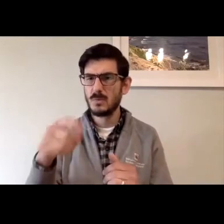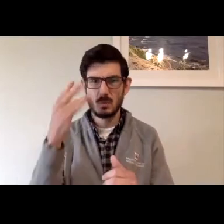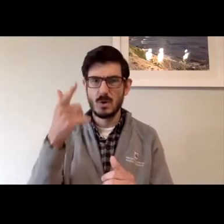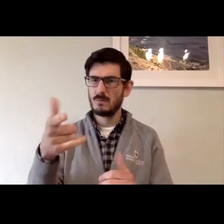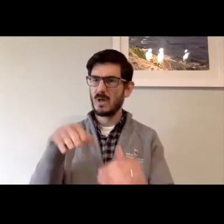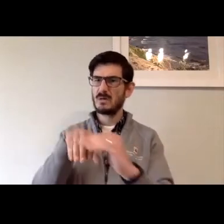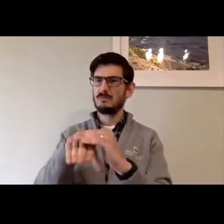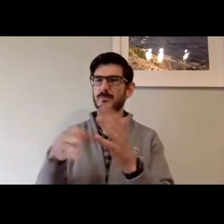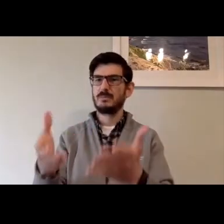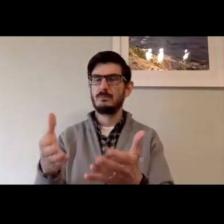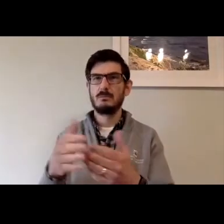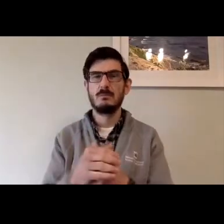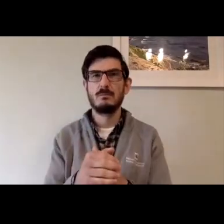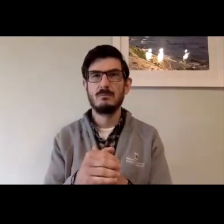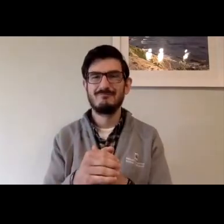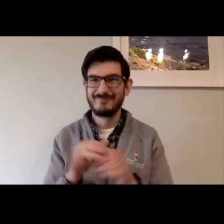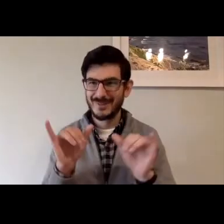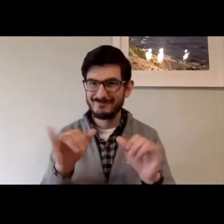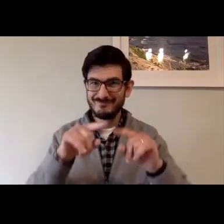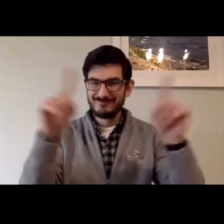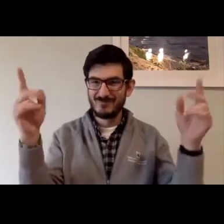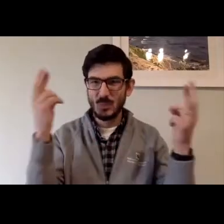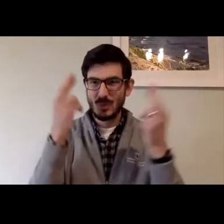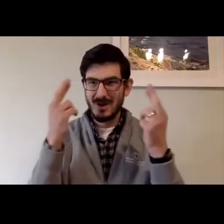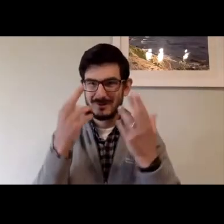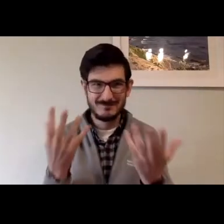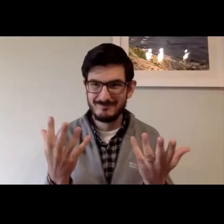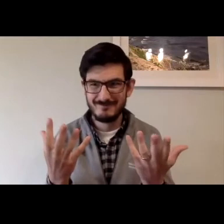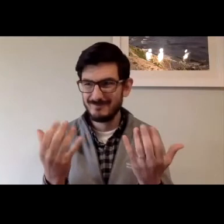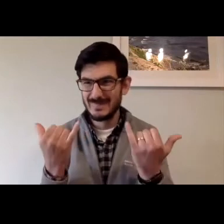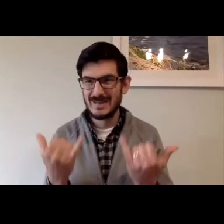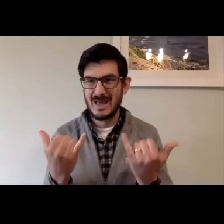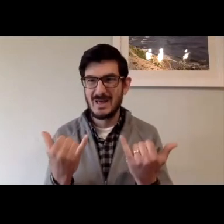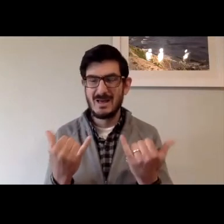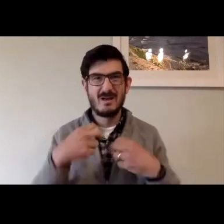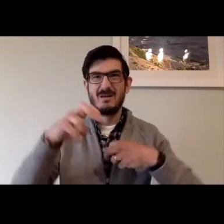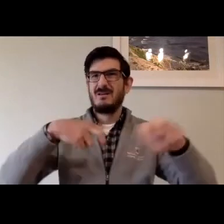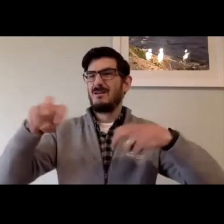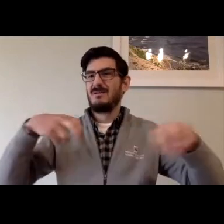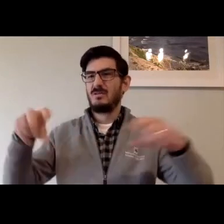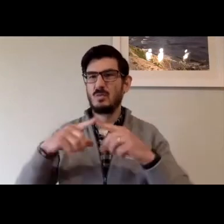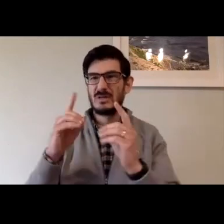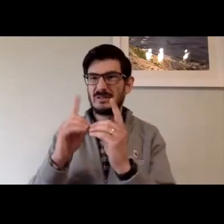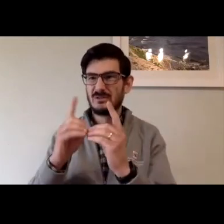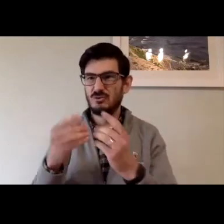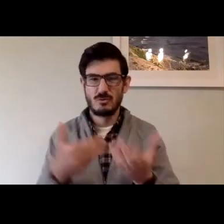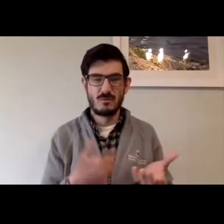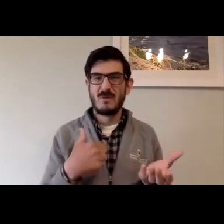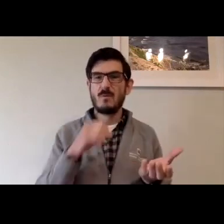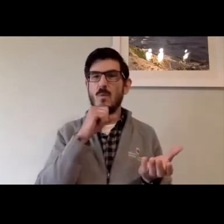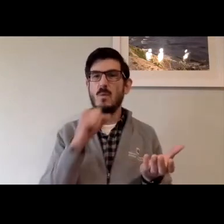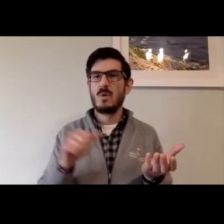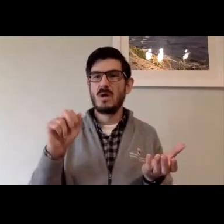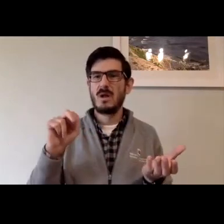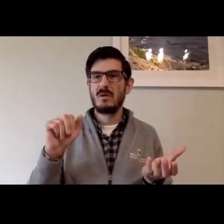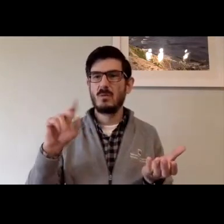And there wasn't any exception really for telecommunications in that way, but we came to the realization as an international